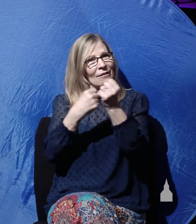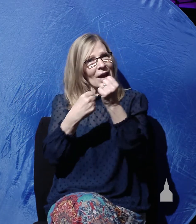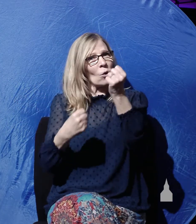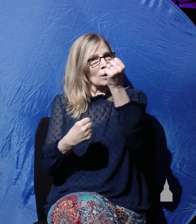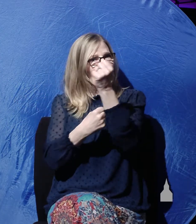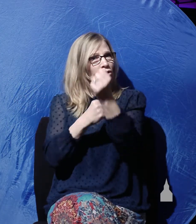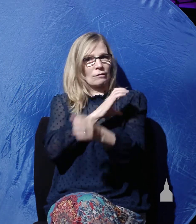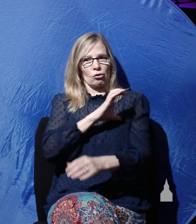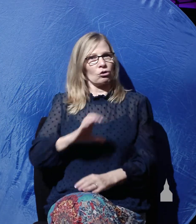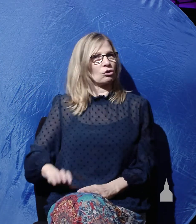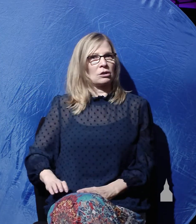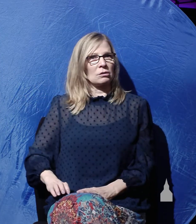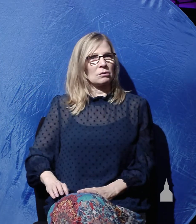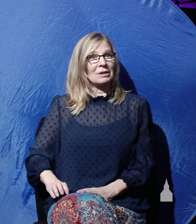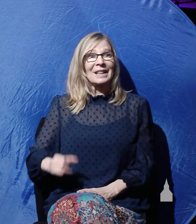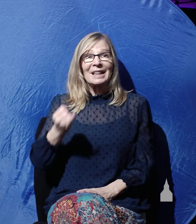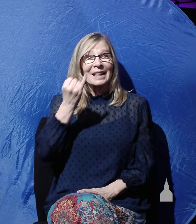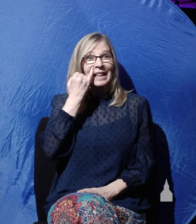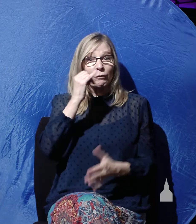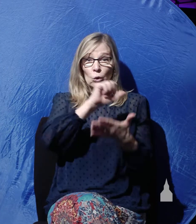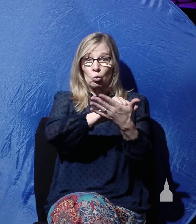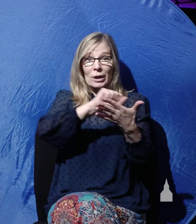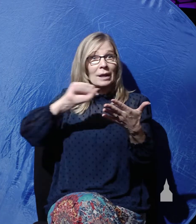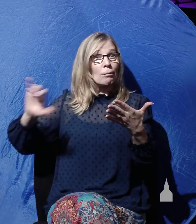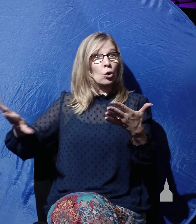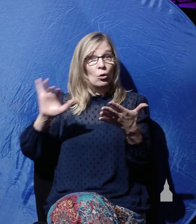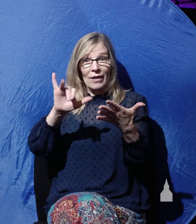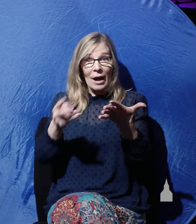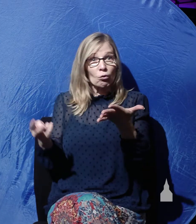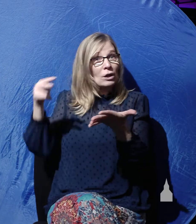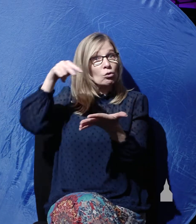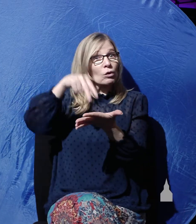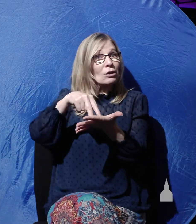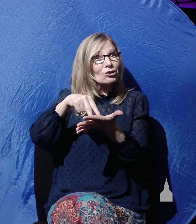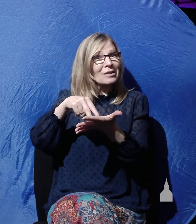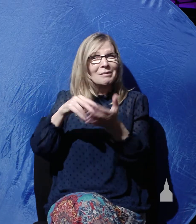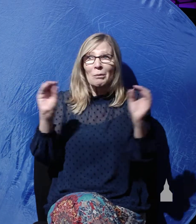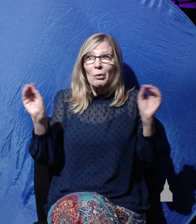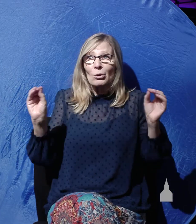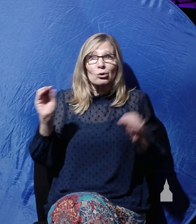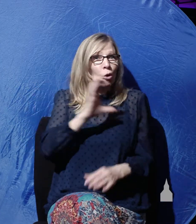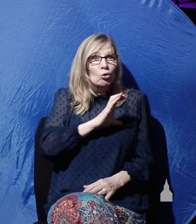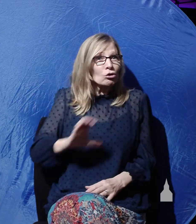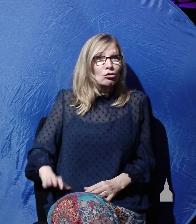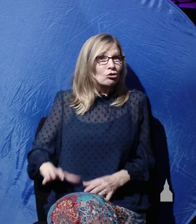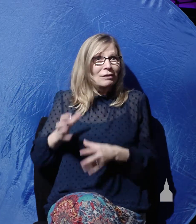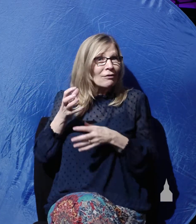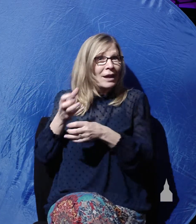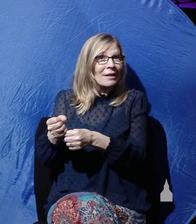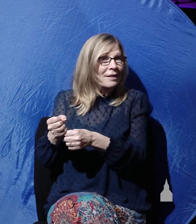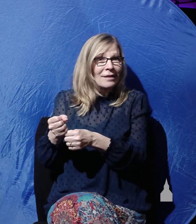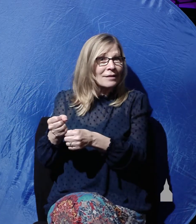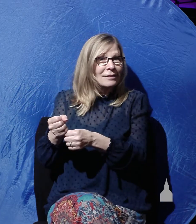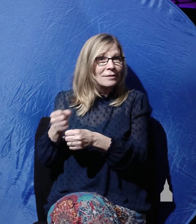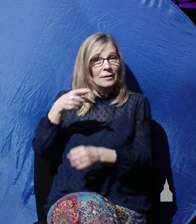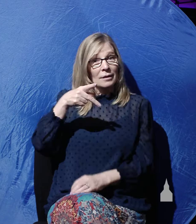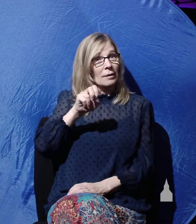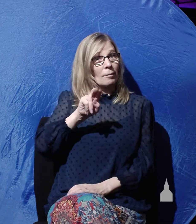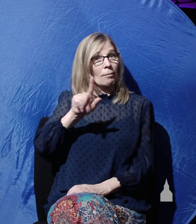Remove the resurrection, and folks, there is no Christian faith. The Apostle Paul recognized this, and he spoke, and he